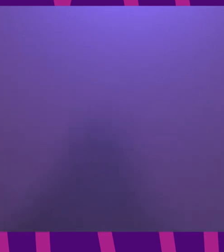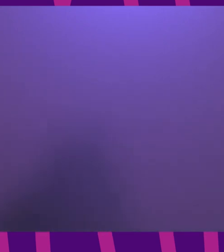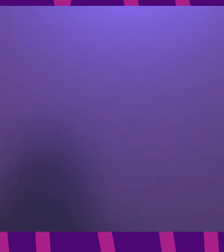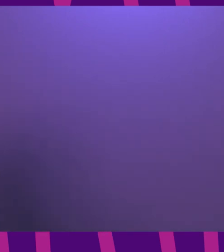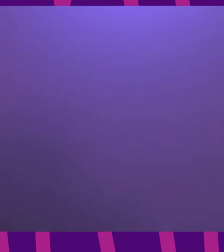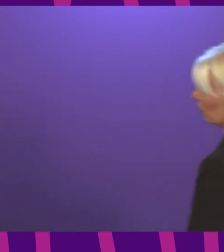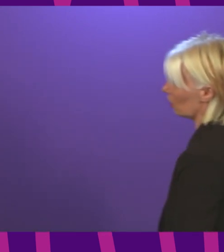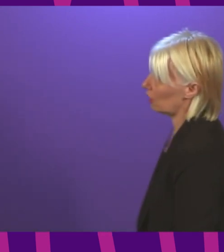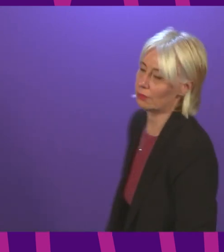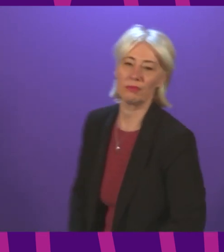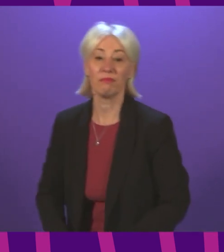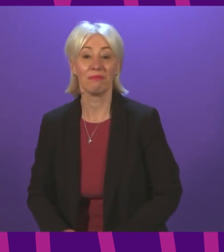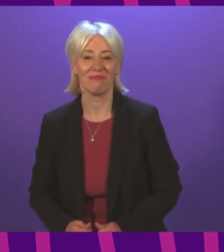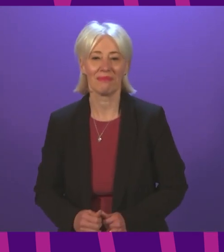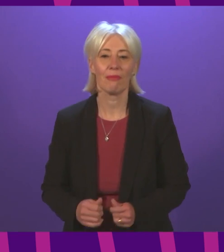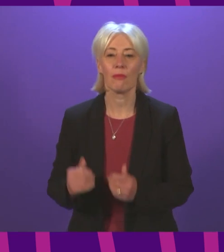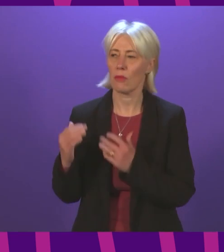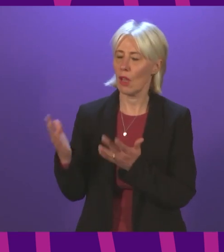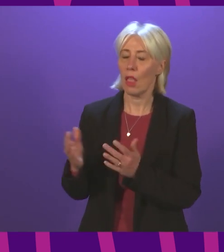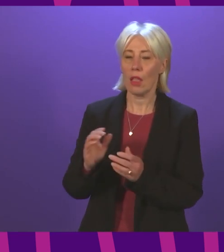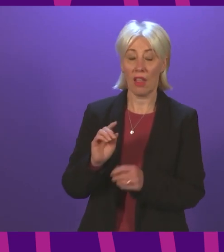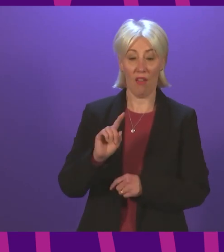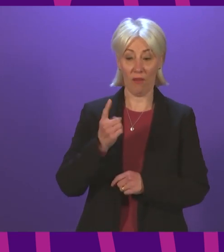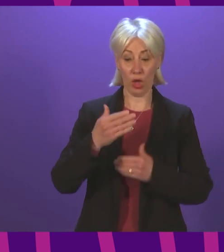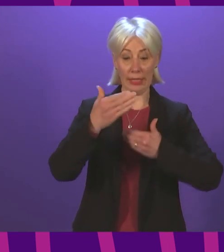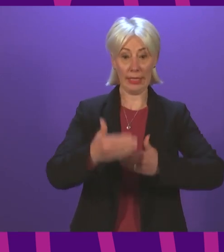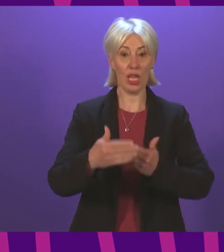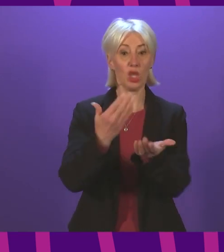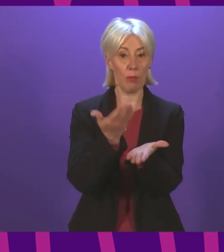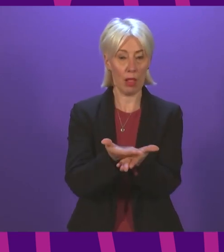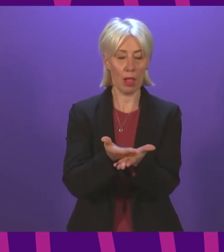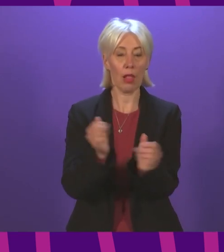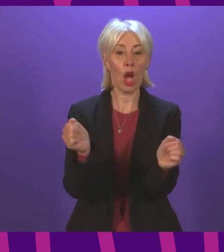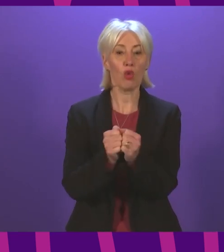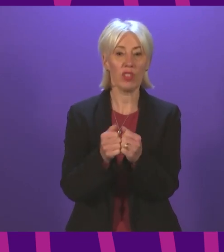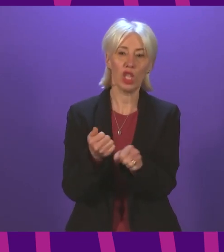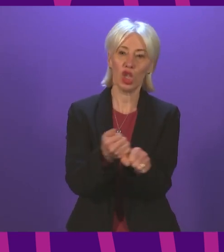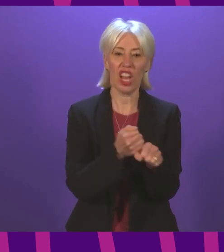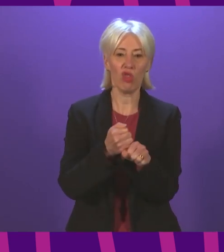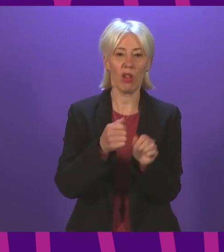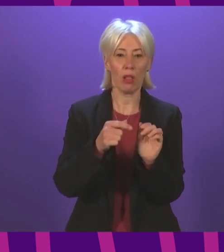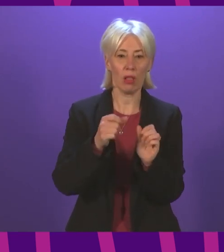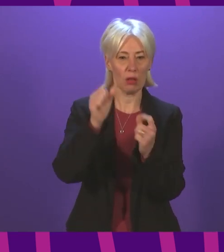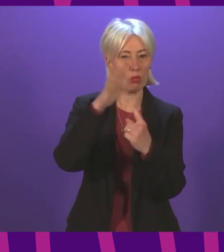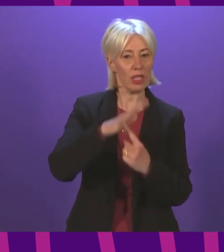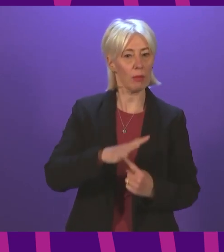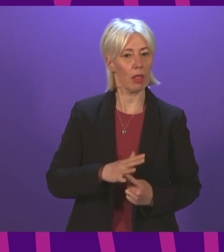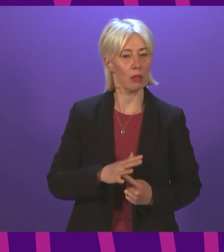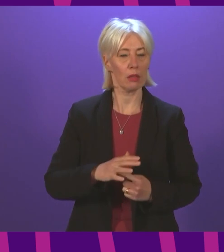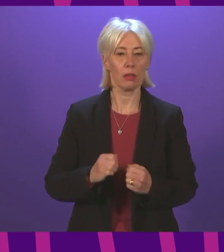I think that is a fair comment, but stage one of a bill is agreeing the general principles. And the First Minister has already